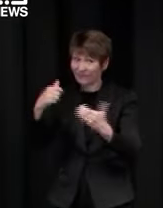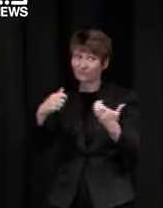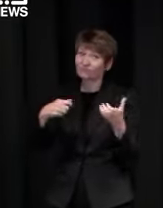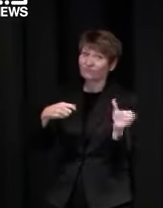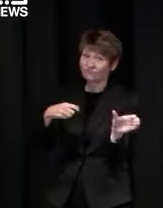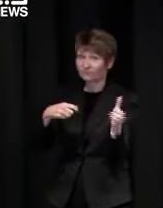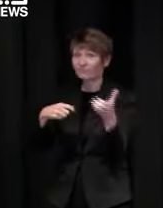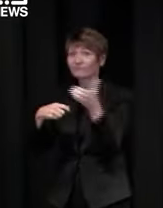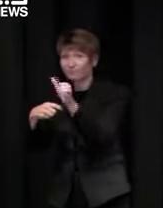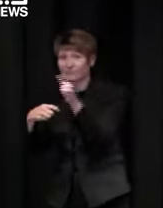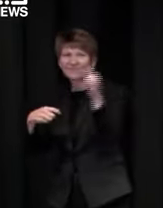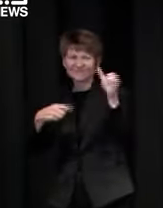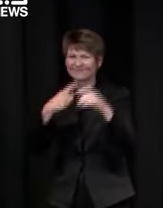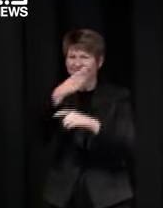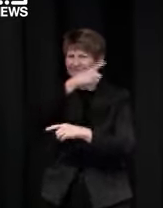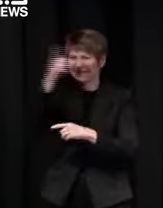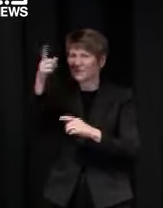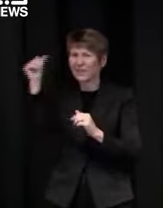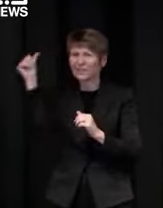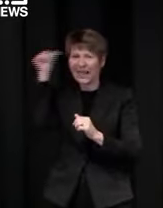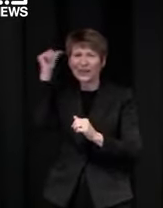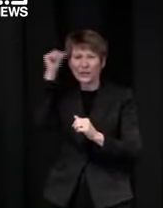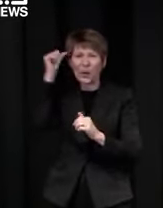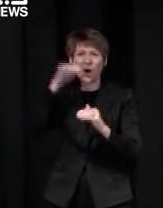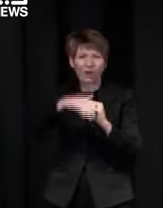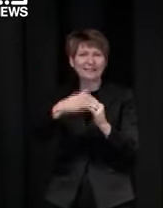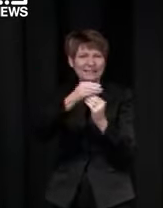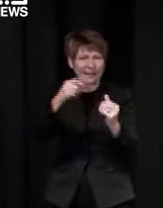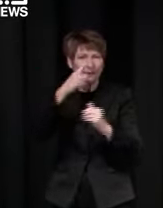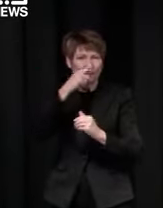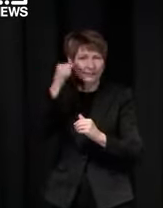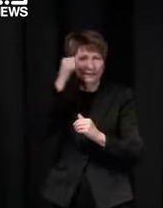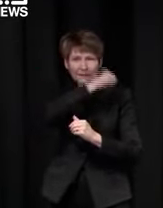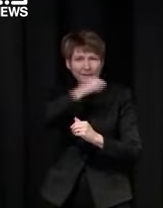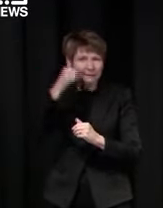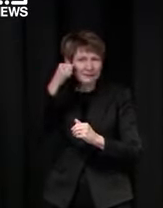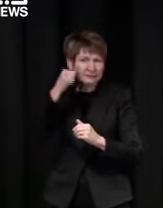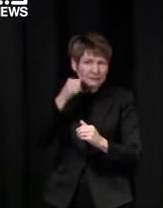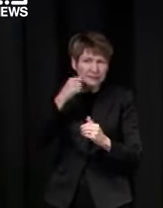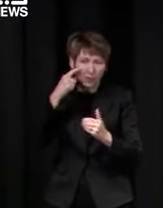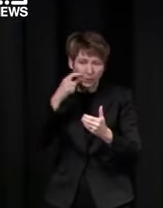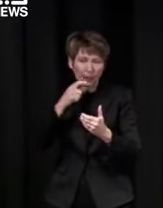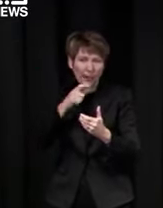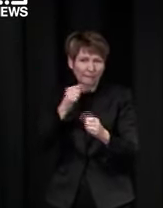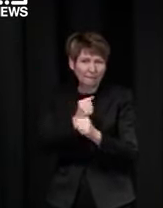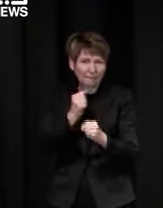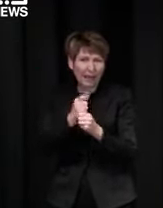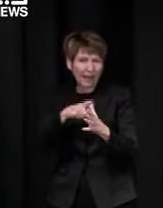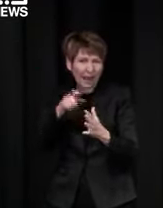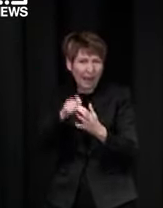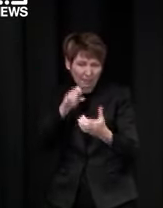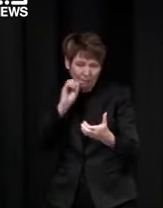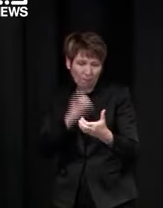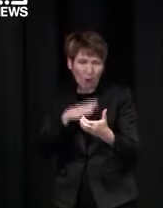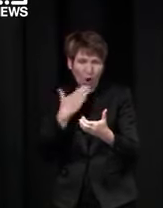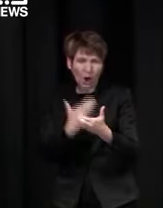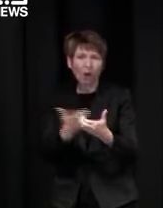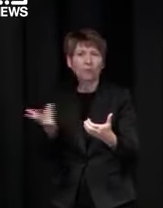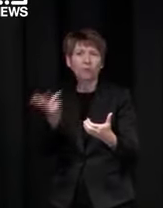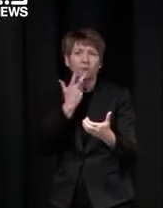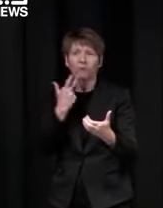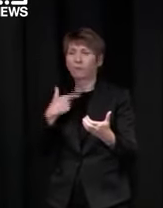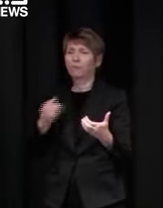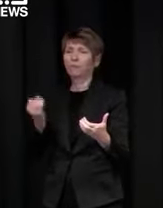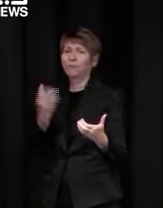certain that the commonwealth will get there um here as well uh but you know we can't let the availability of the